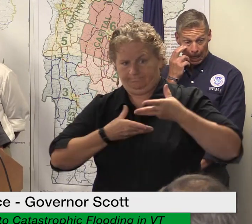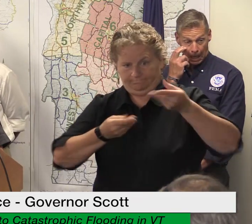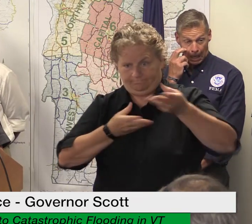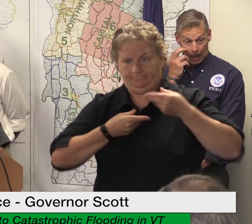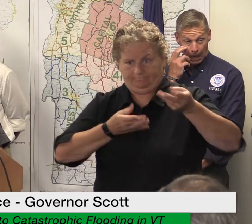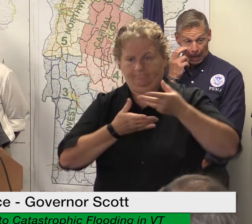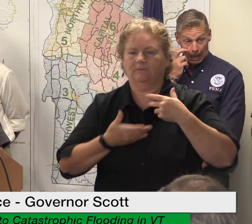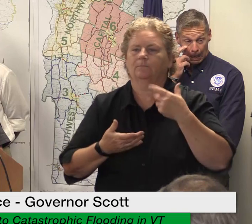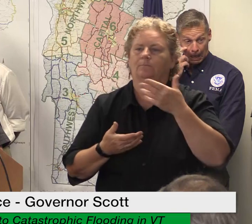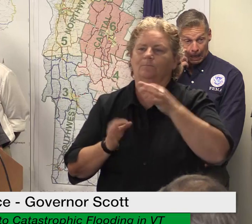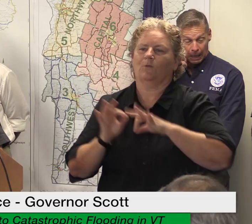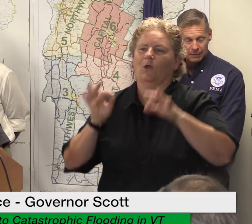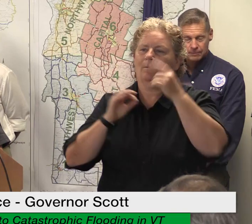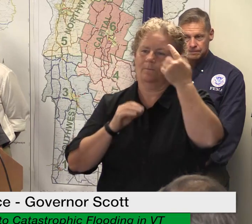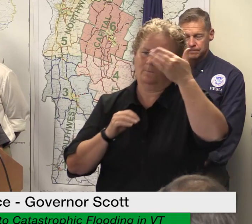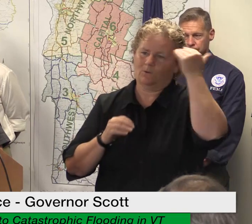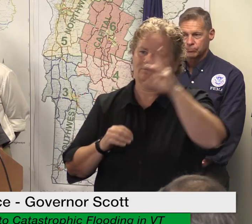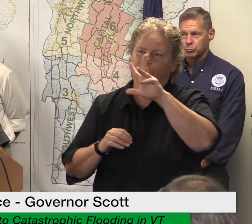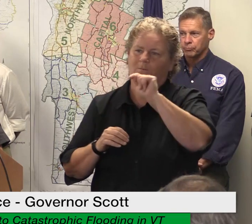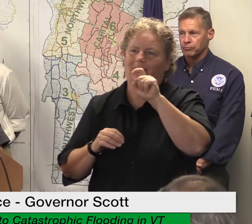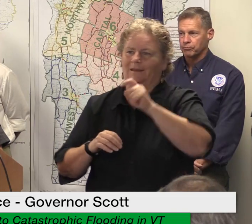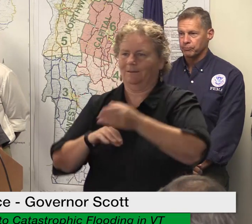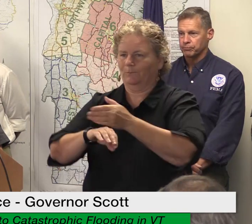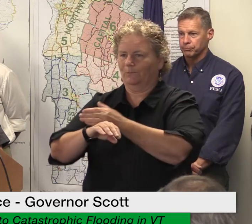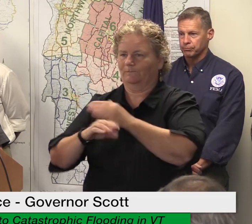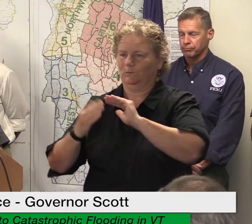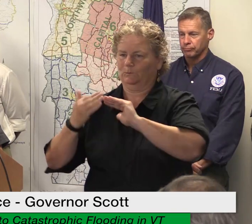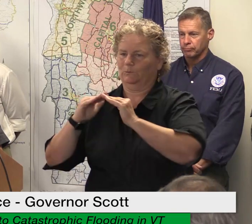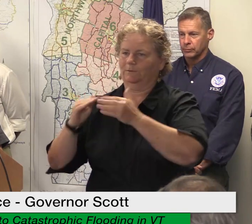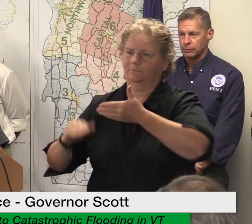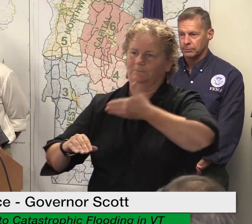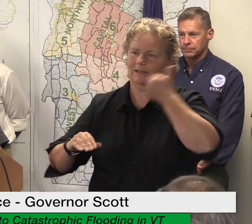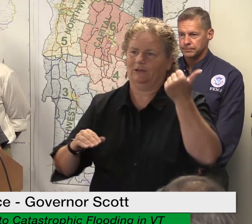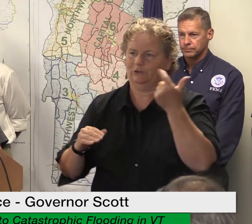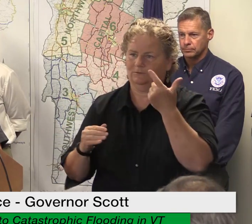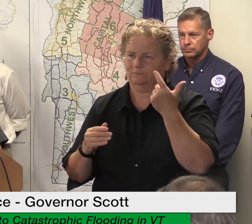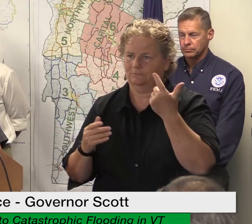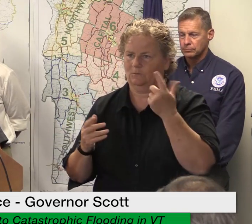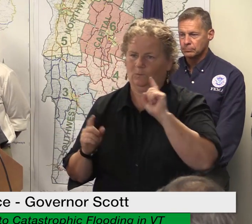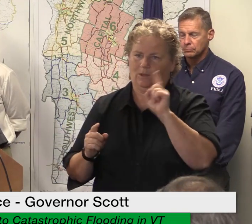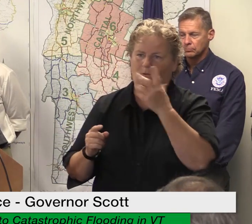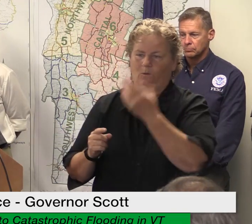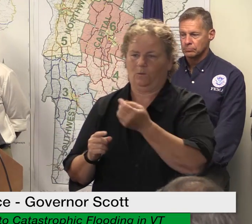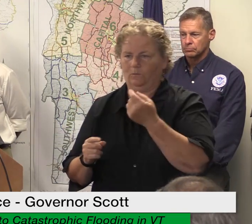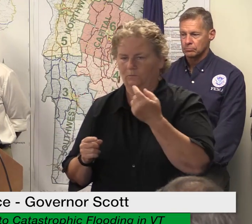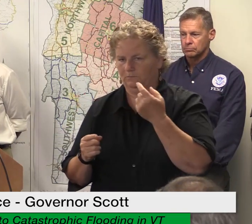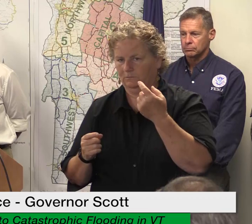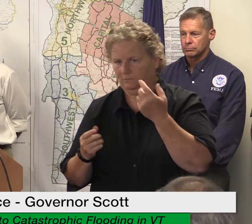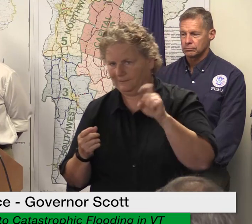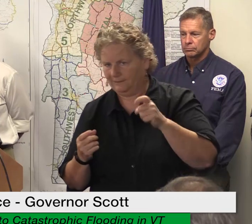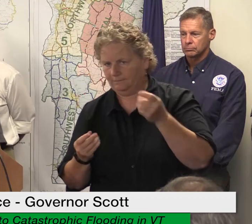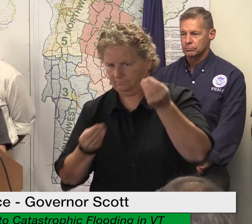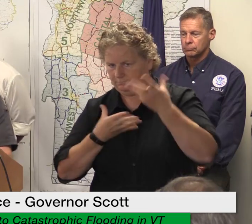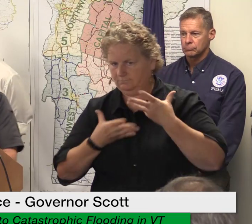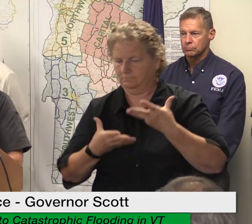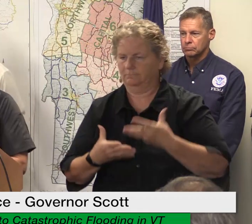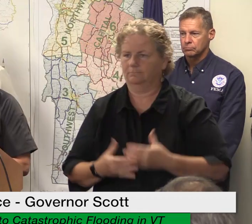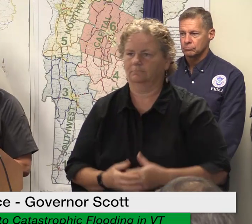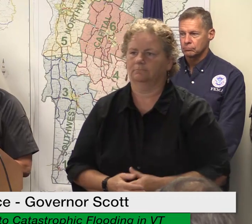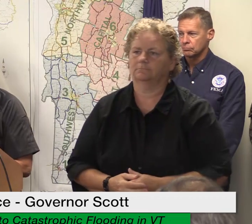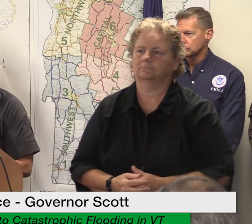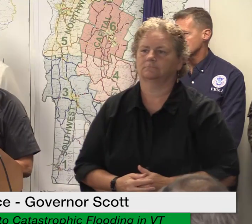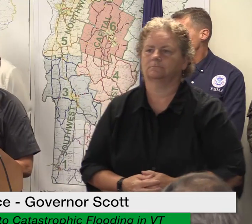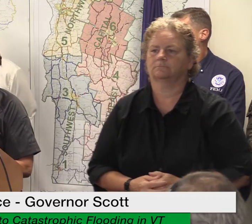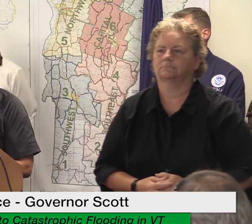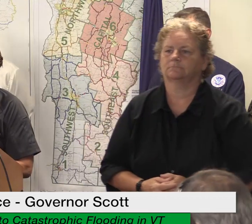understand that you may need to leave a message you will receive a call back we'd like to show you how easy it is to follow a